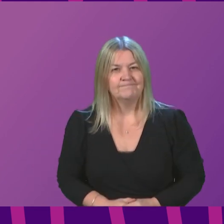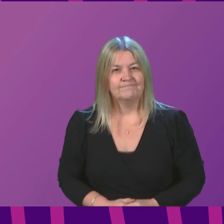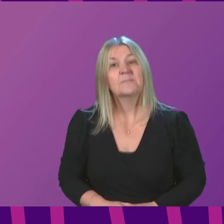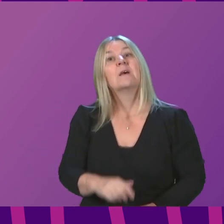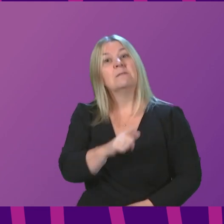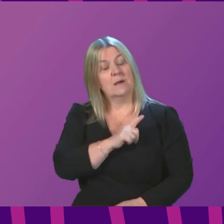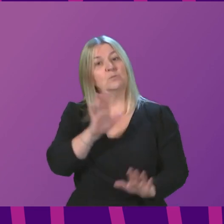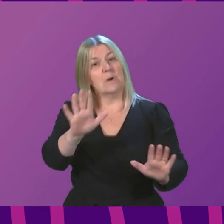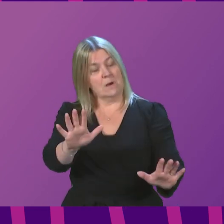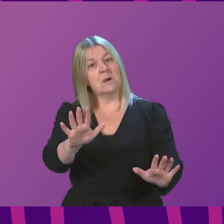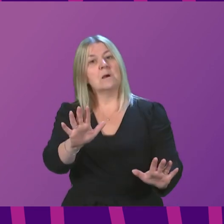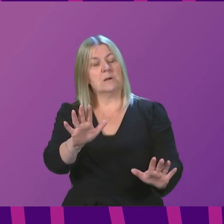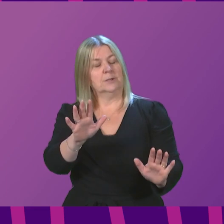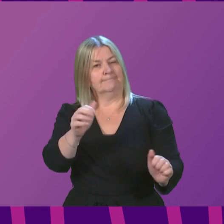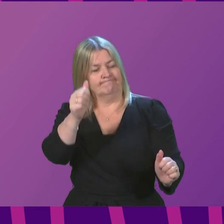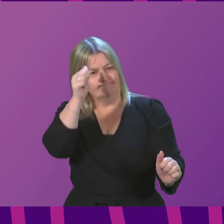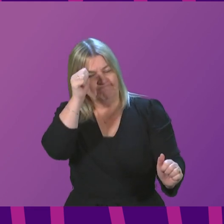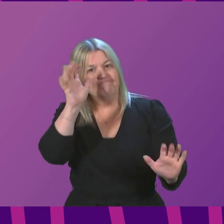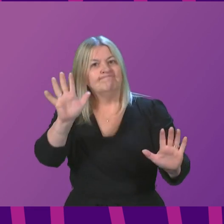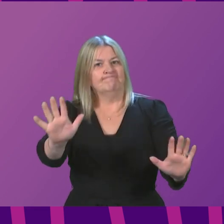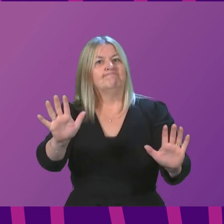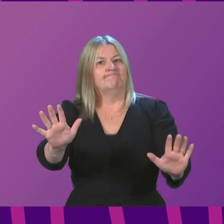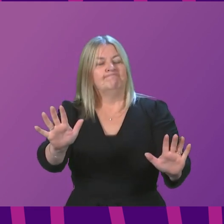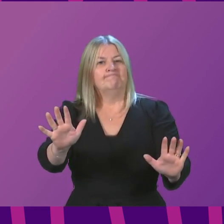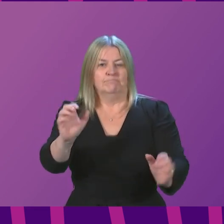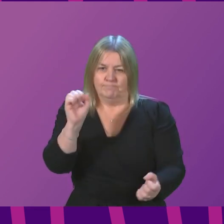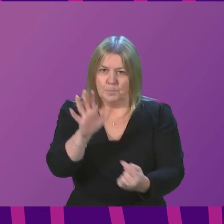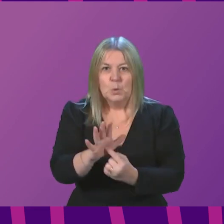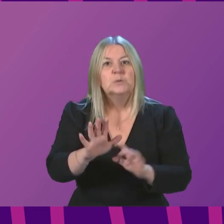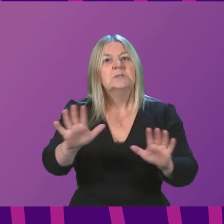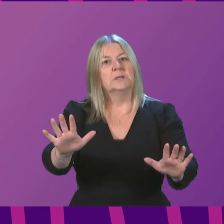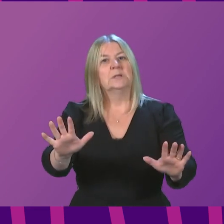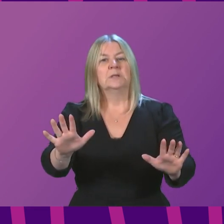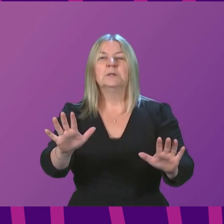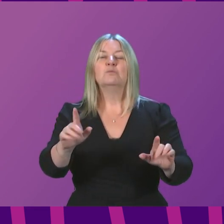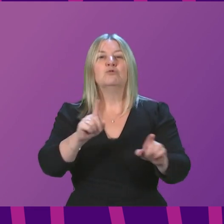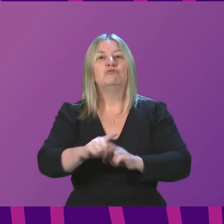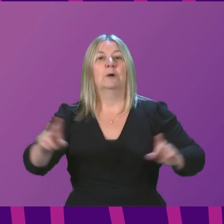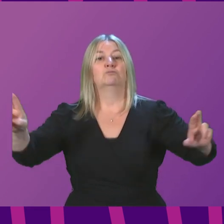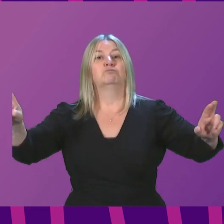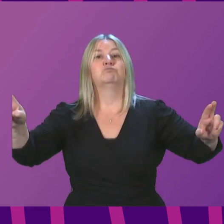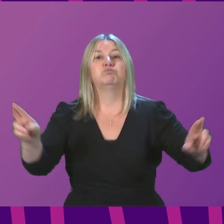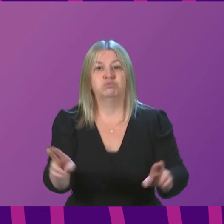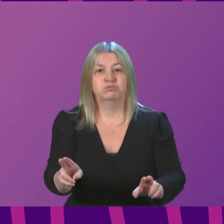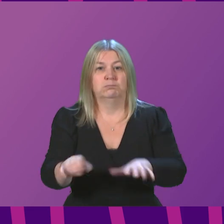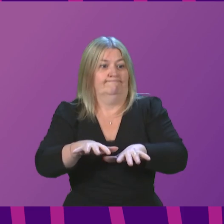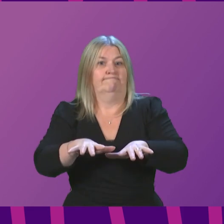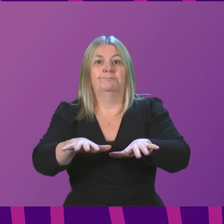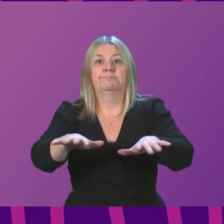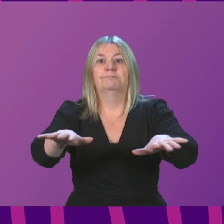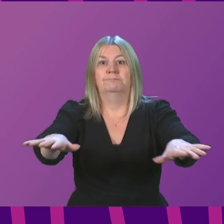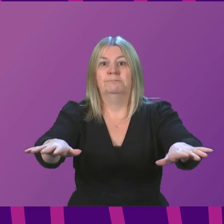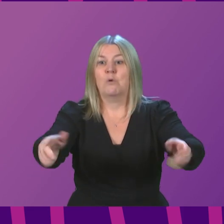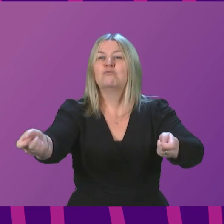prudent and I would say it is essential that we do act to slow transmission at this stage as much as possible.